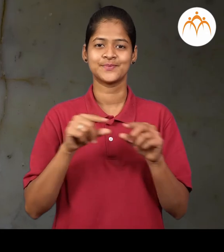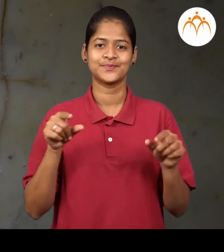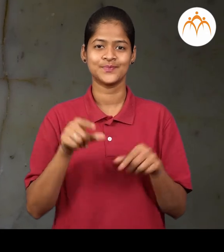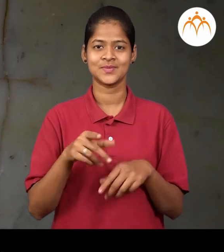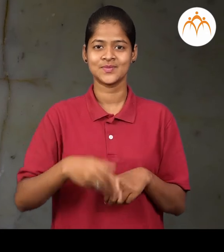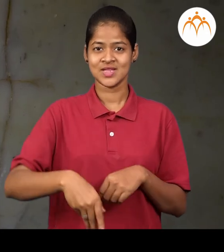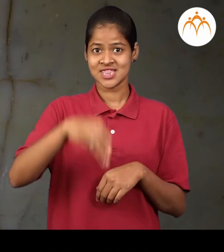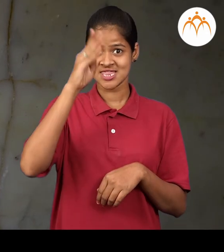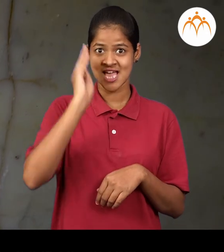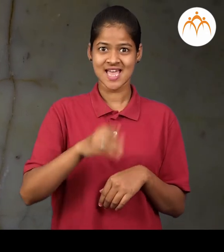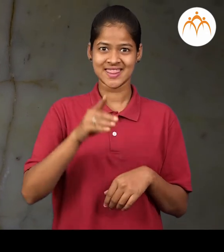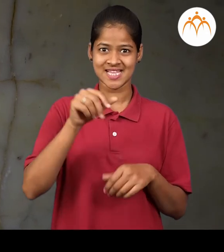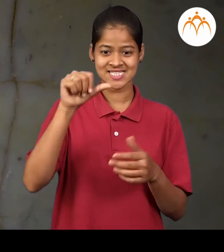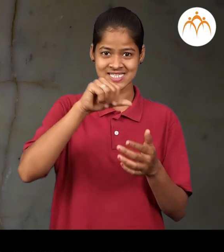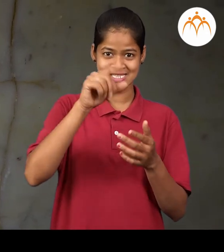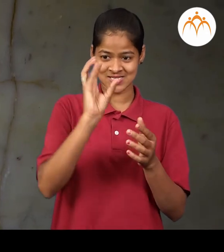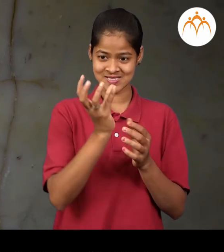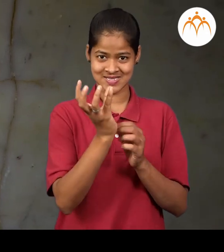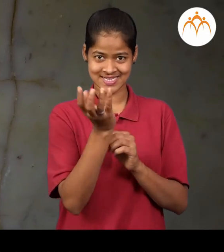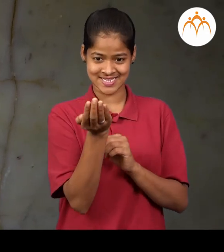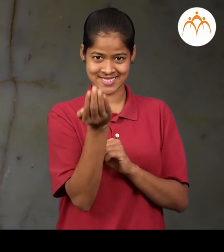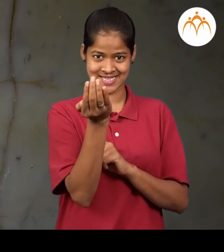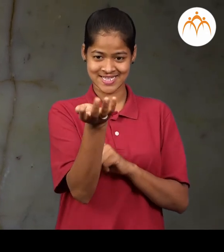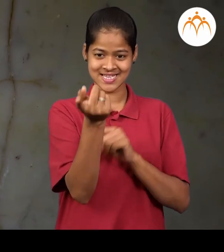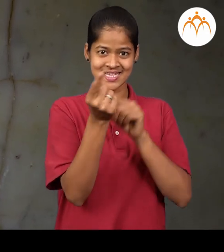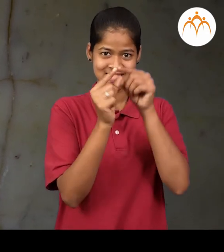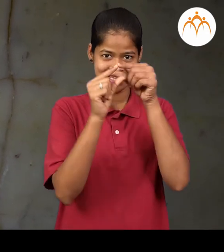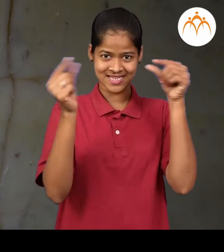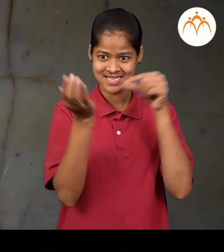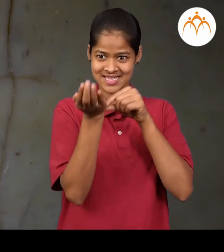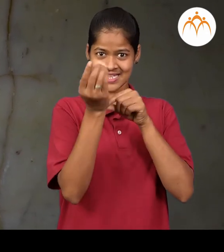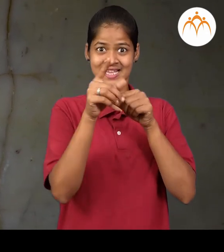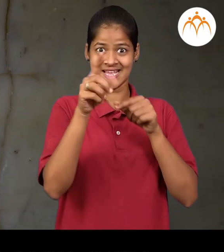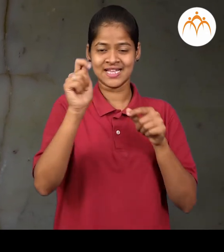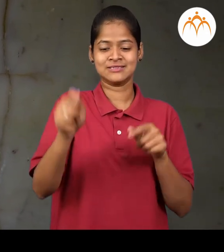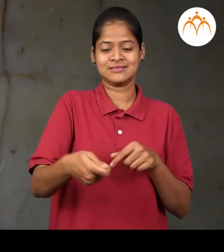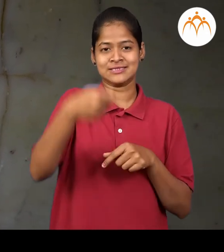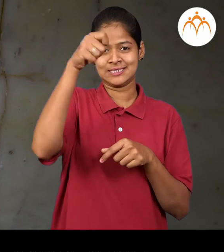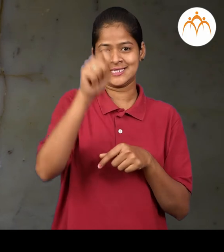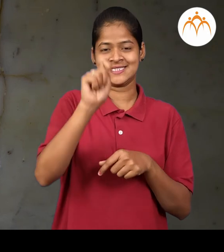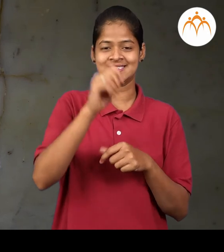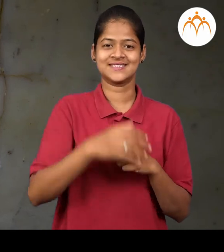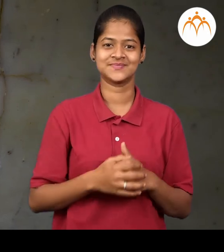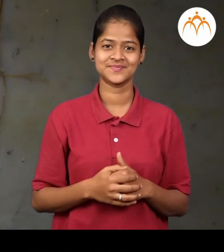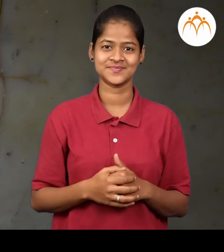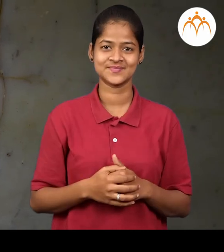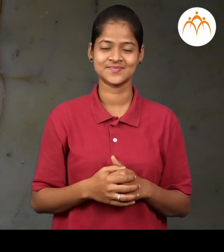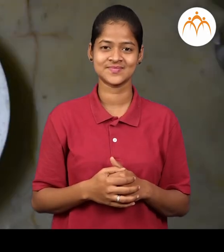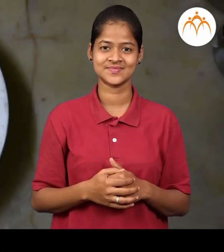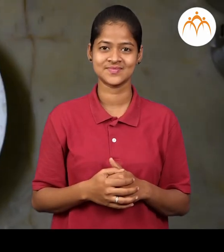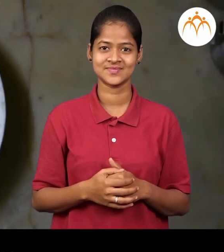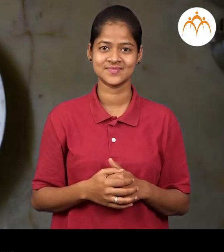We use laddle to serve curry. Griddle